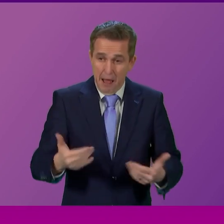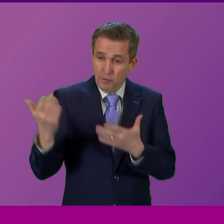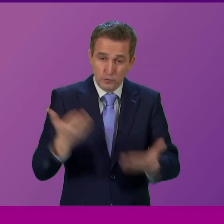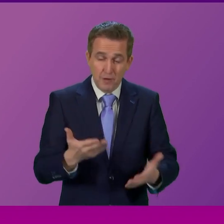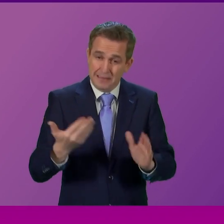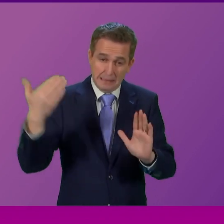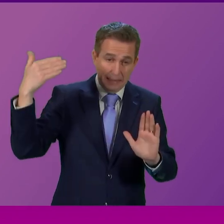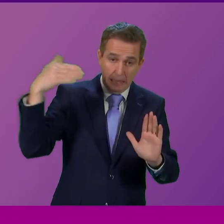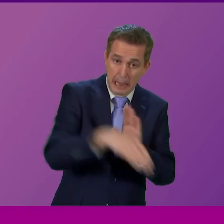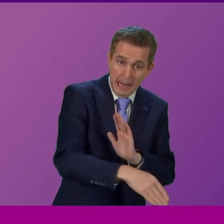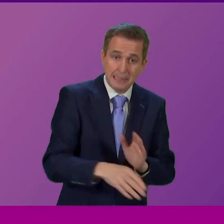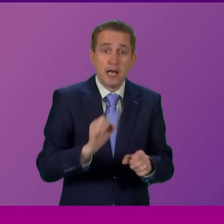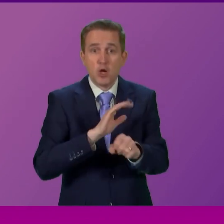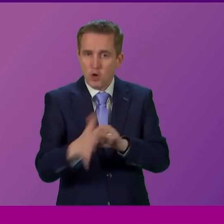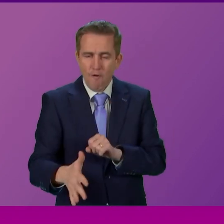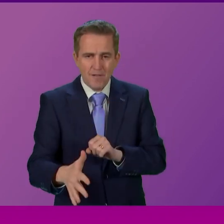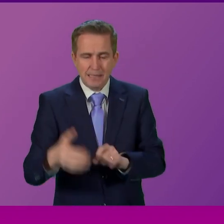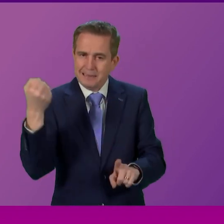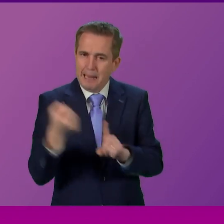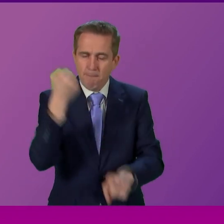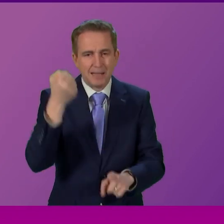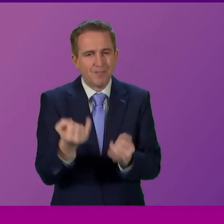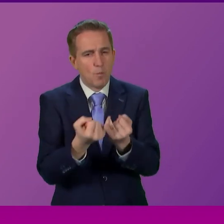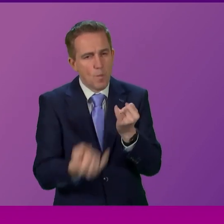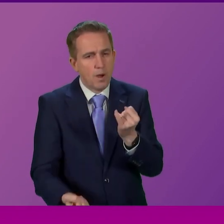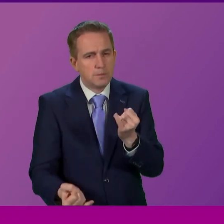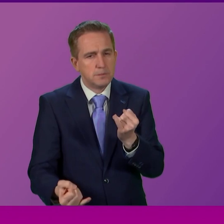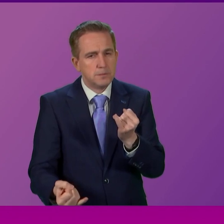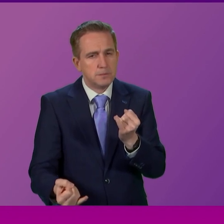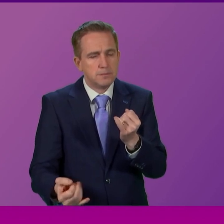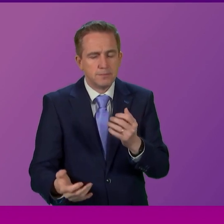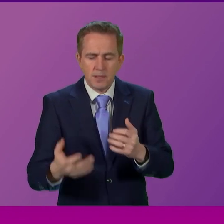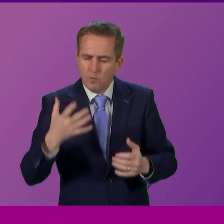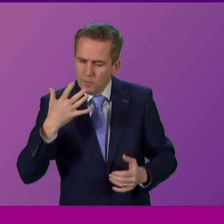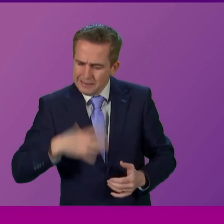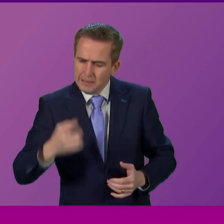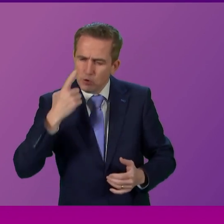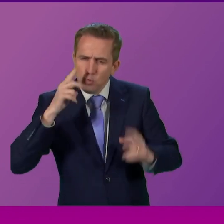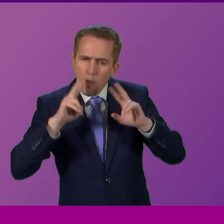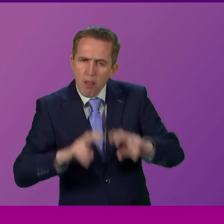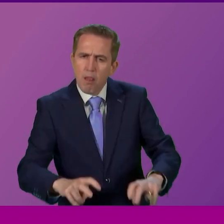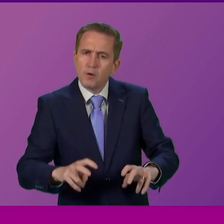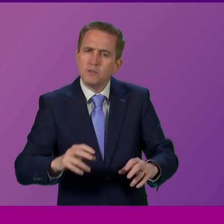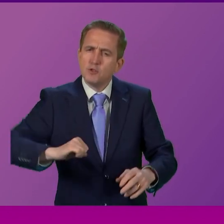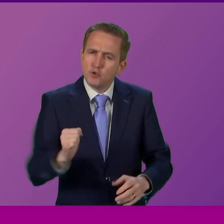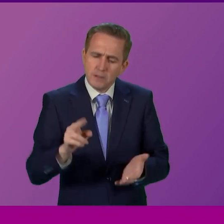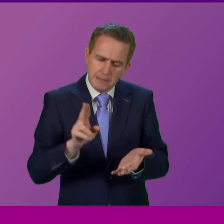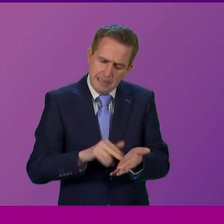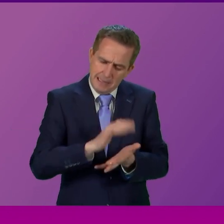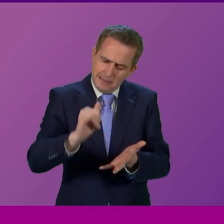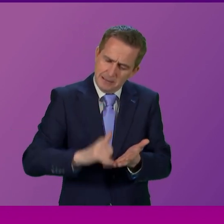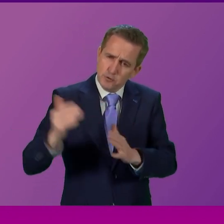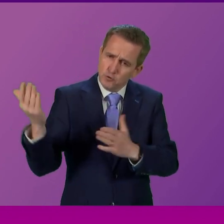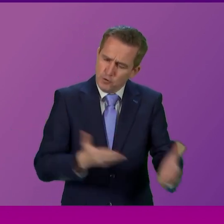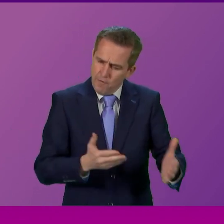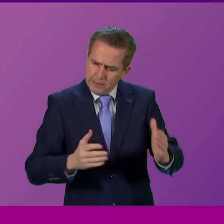has just accelerated that decline isn't it about time that the long-term sustainability of the Scottish National Health Service was mapped out